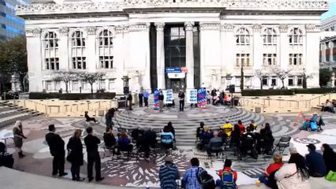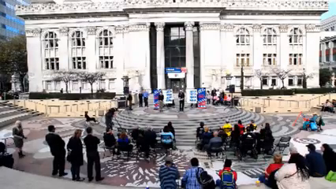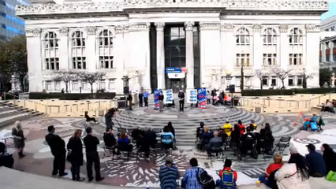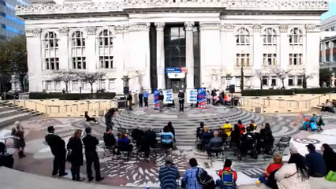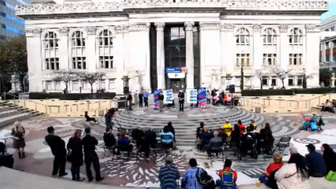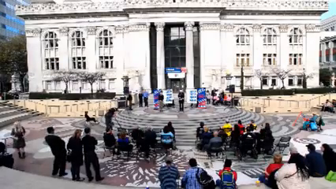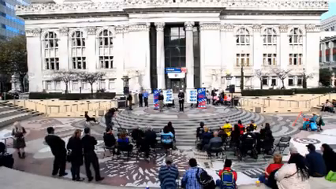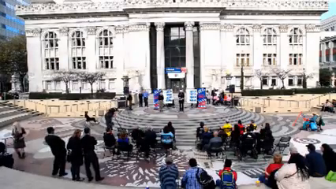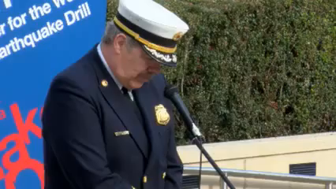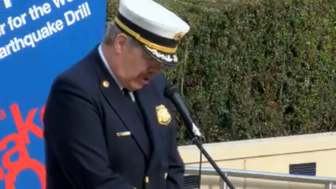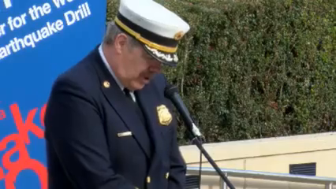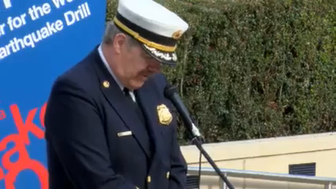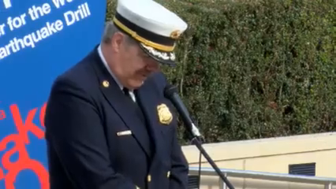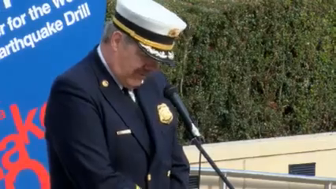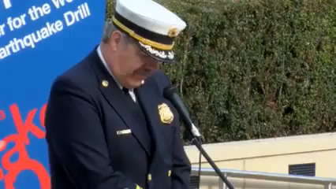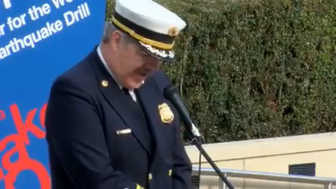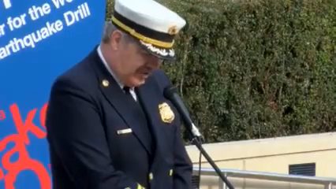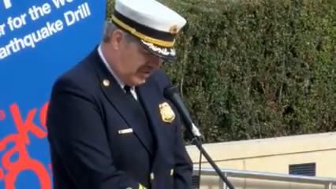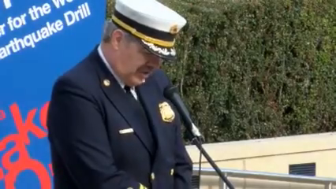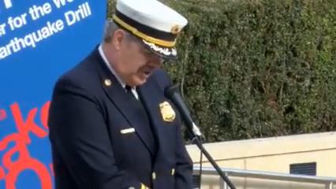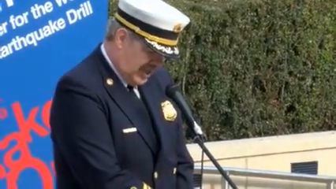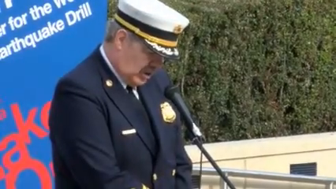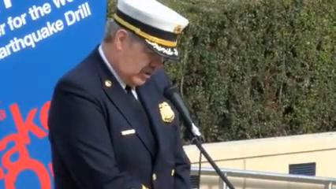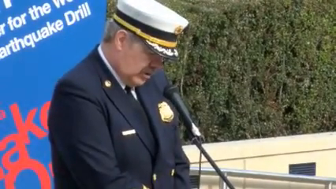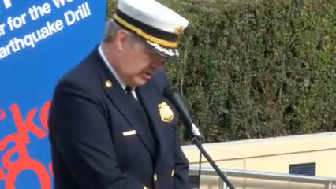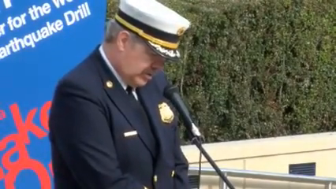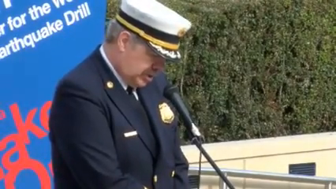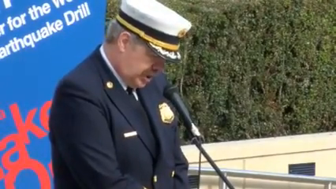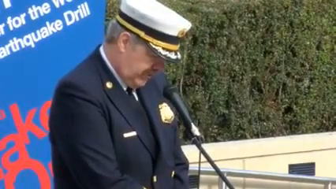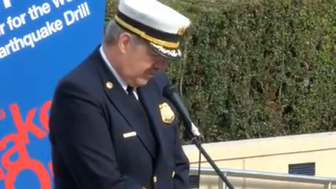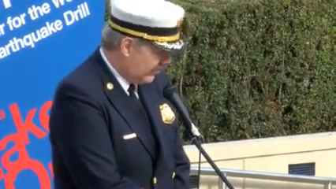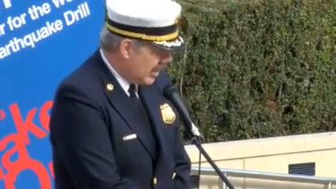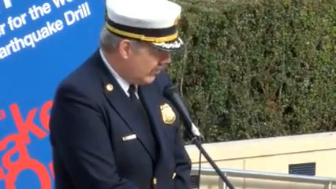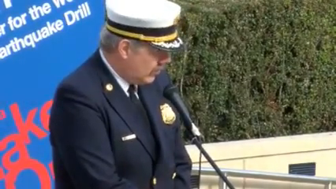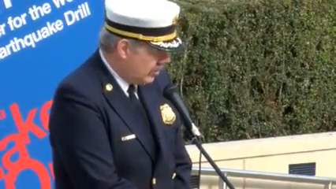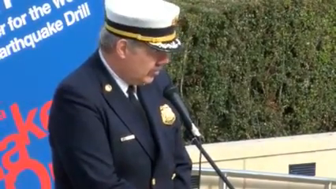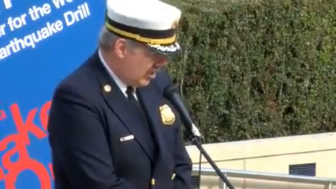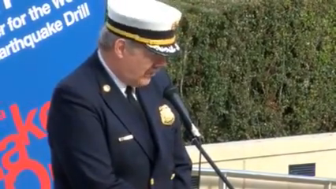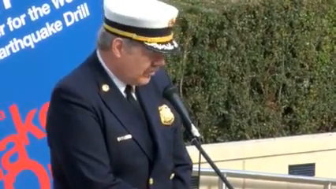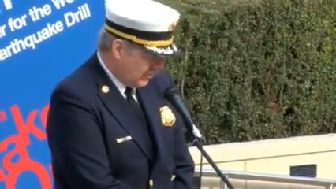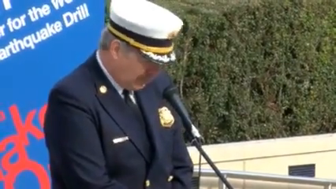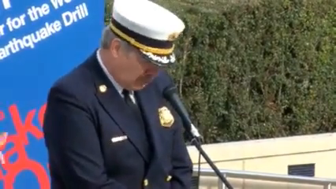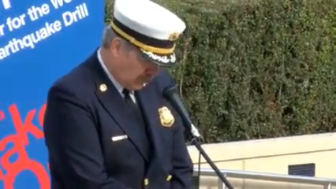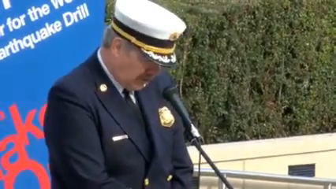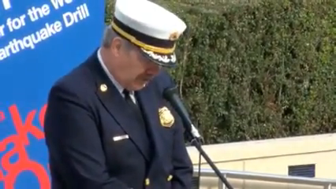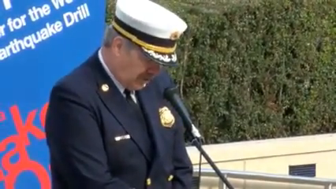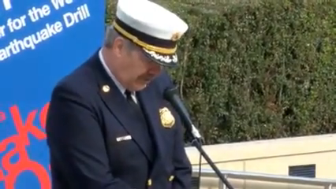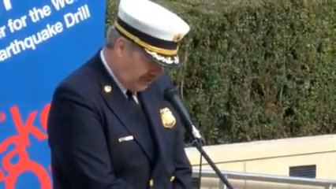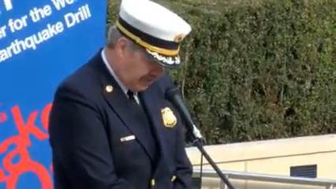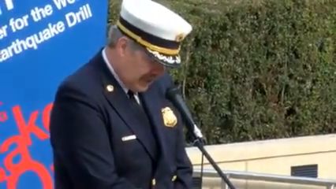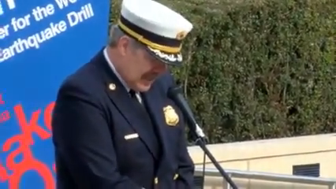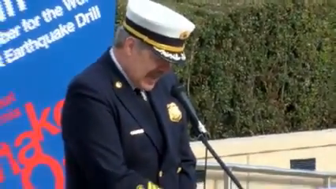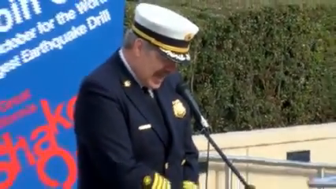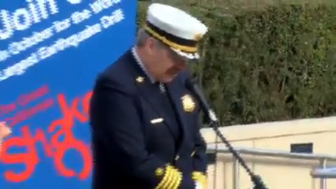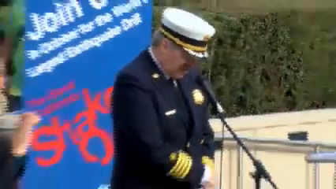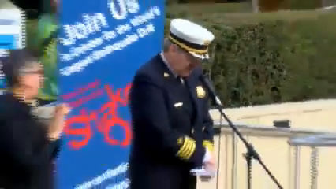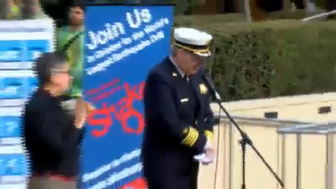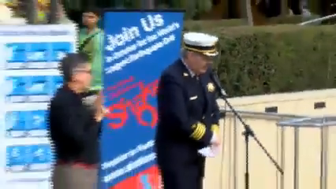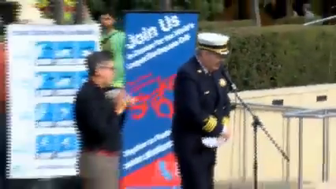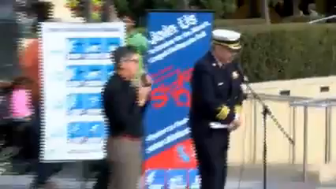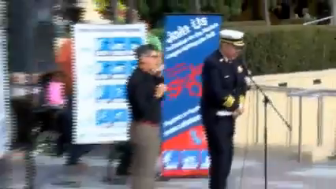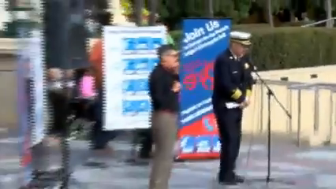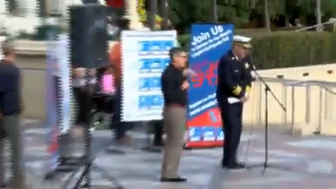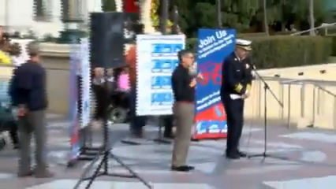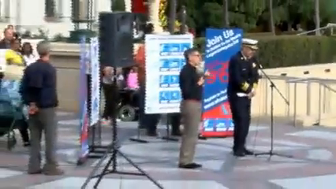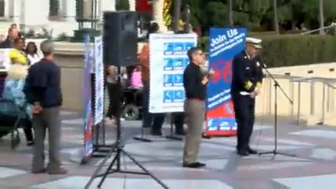I would like to now call upon Vance Taylor, the Chief of California's Office of Emergency Service Access